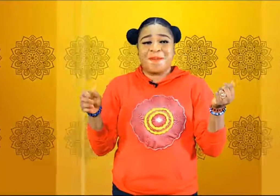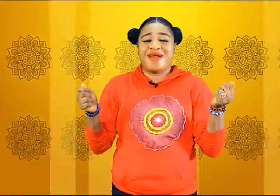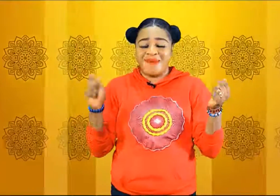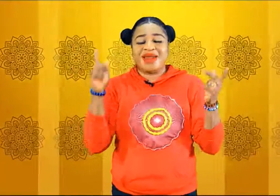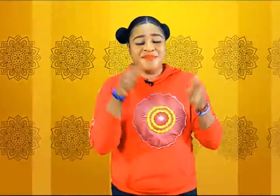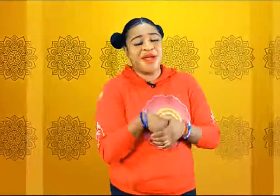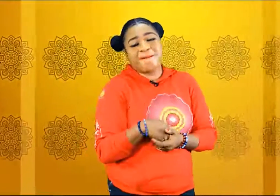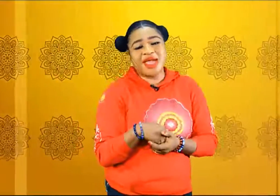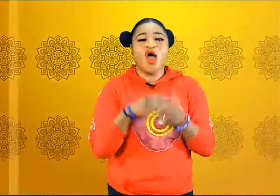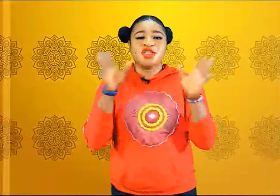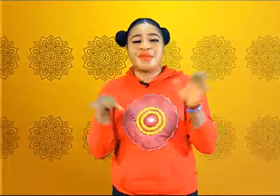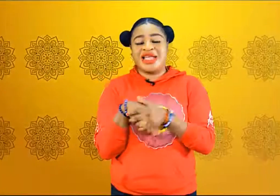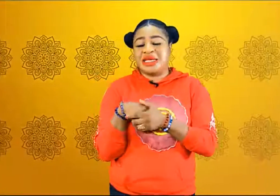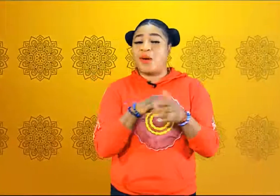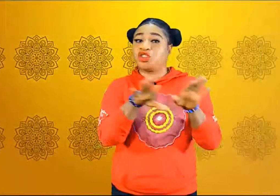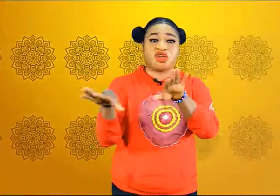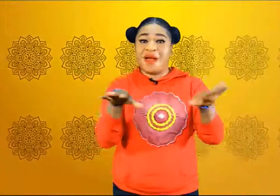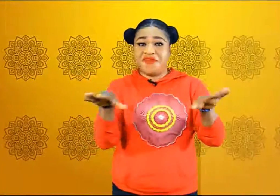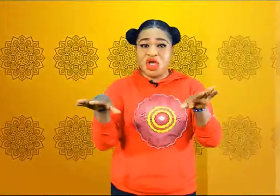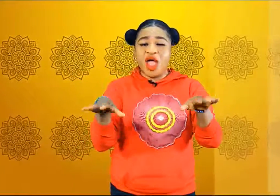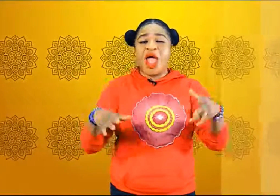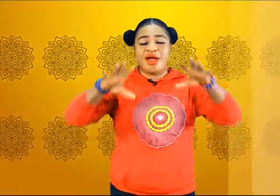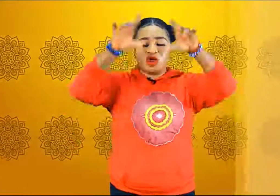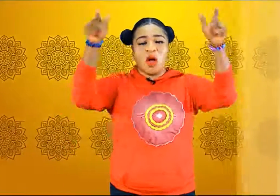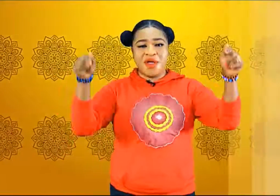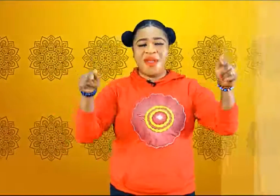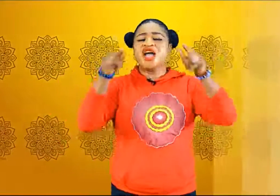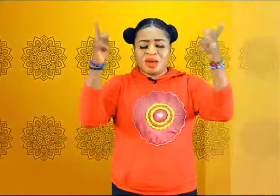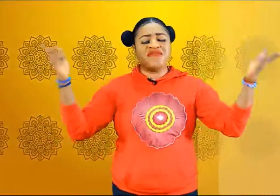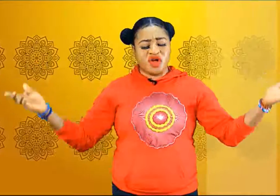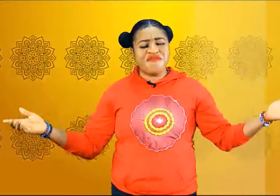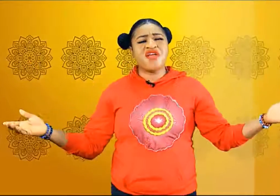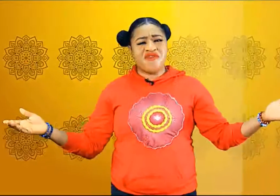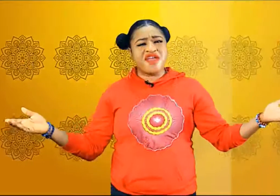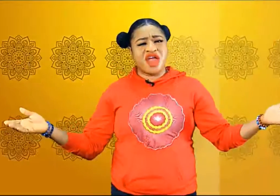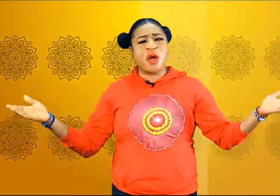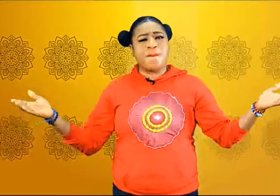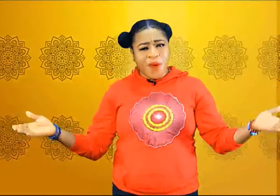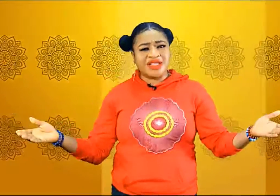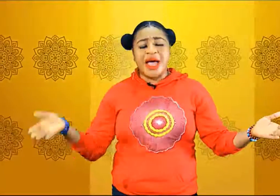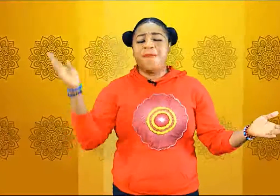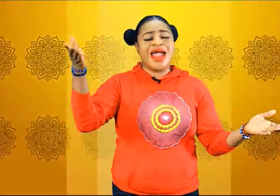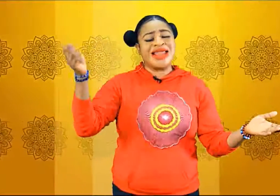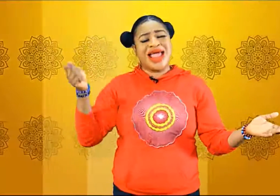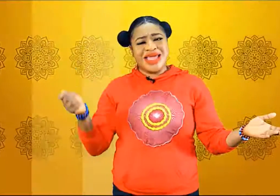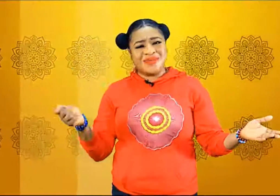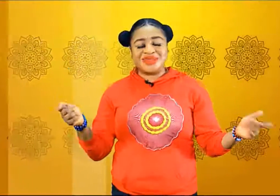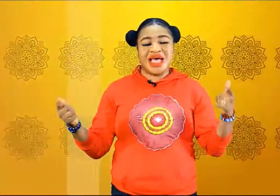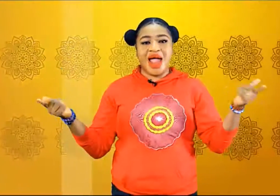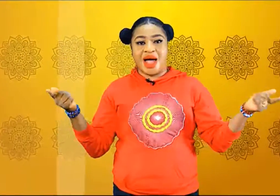my god very very very on point but he tired